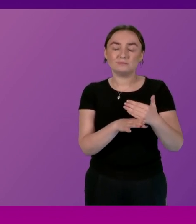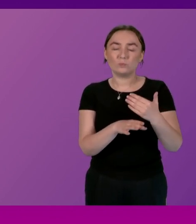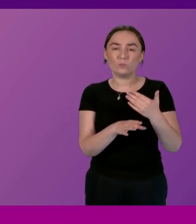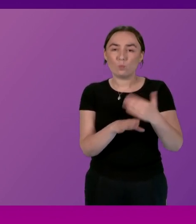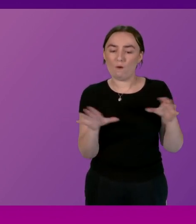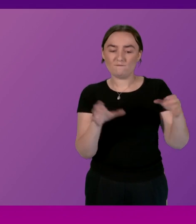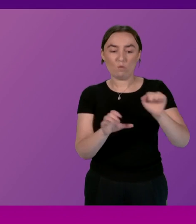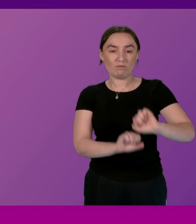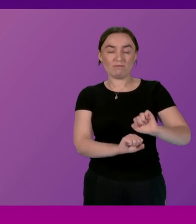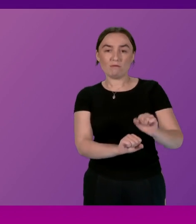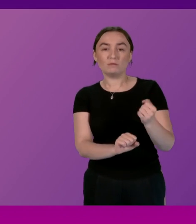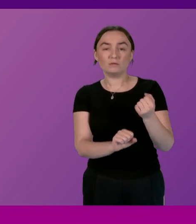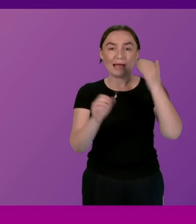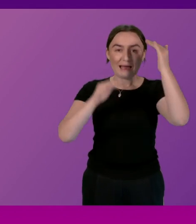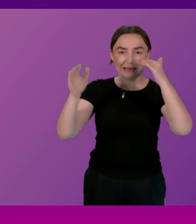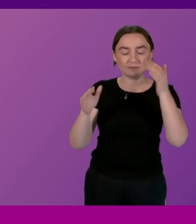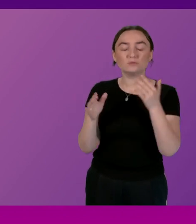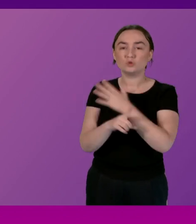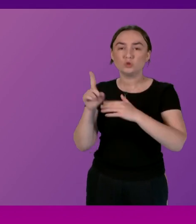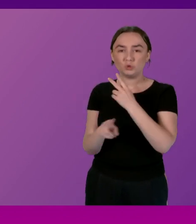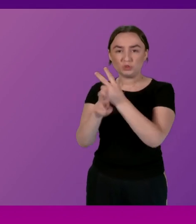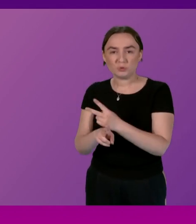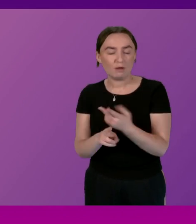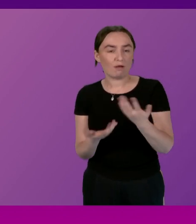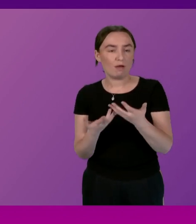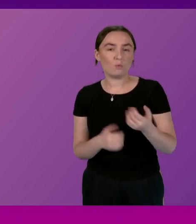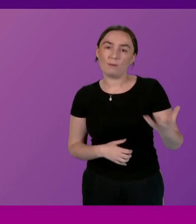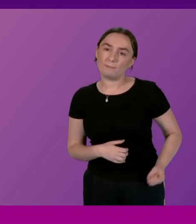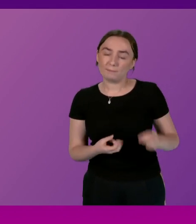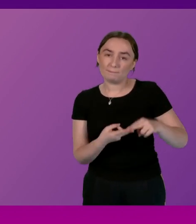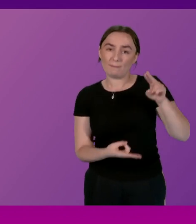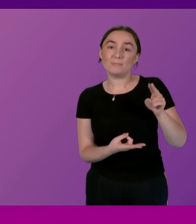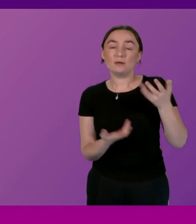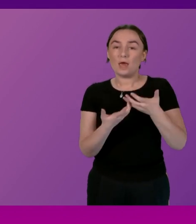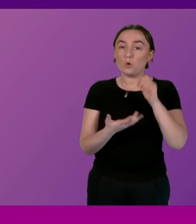the programme for government and how it's anticipated that this will benefit the workforce and the sector